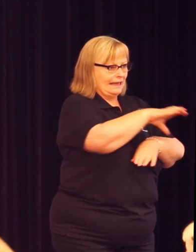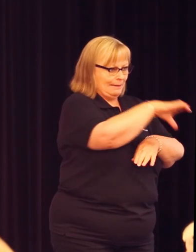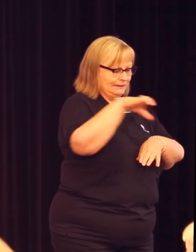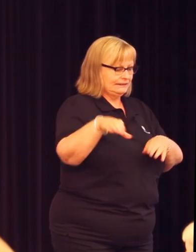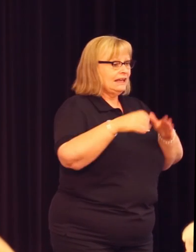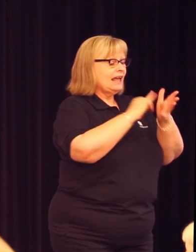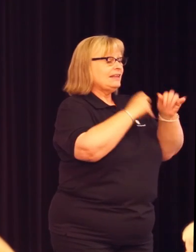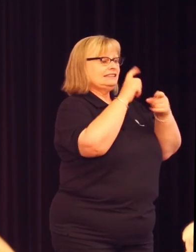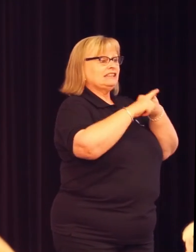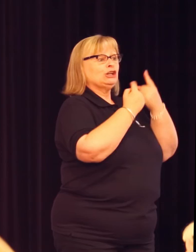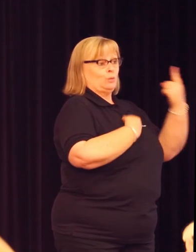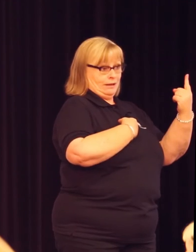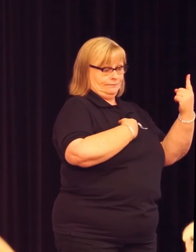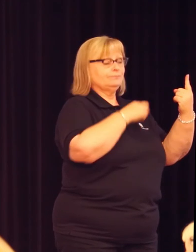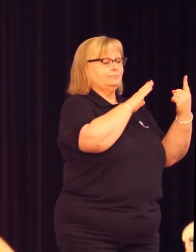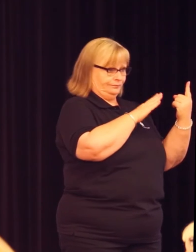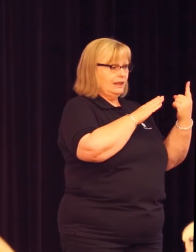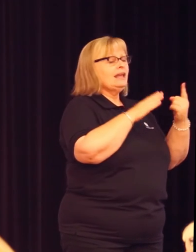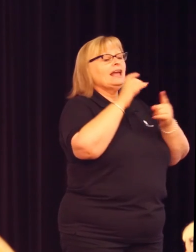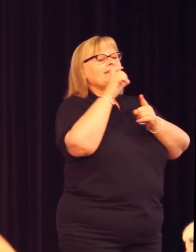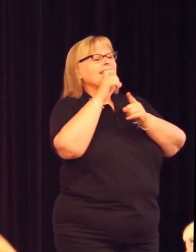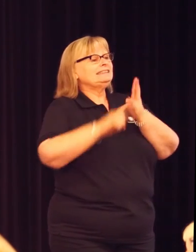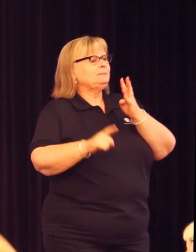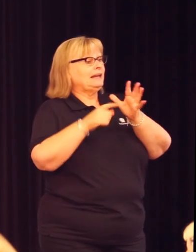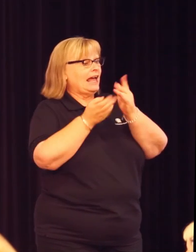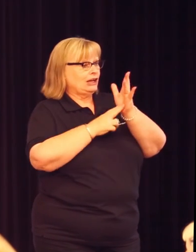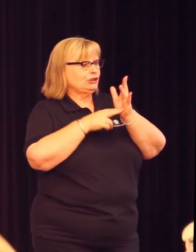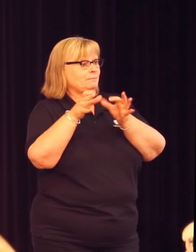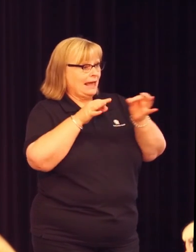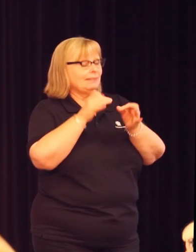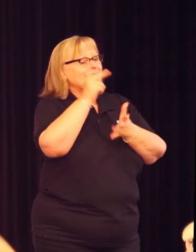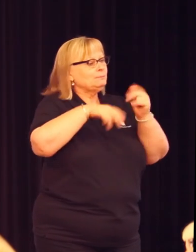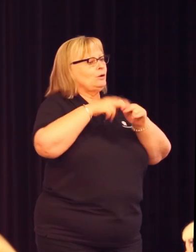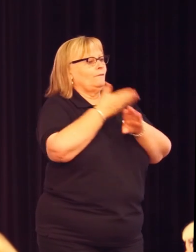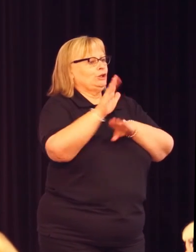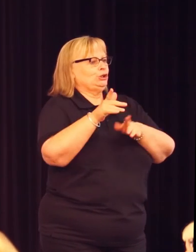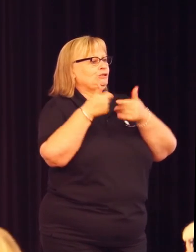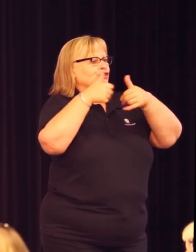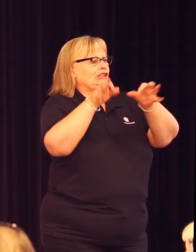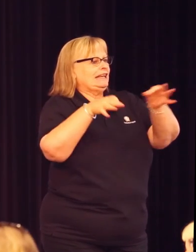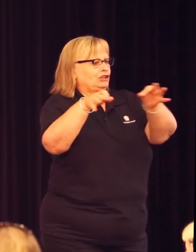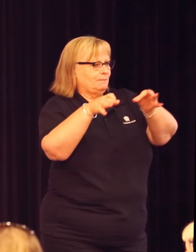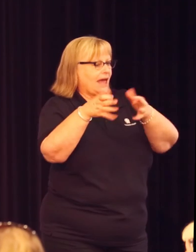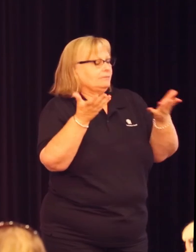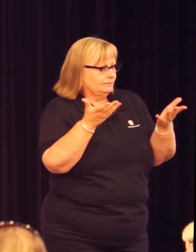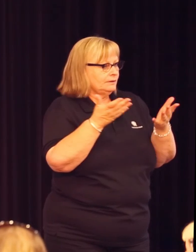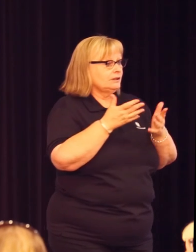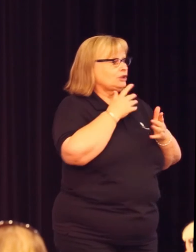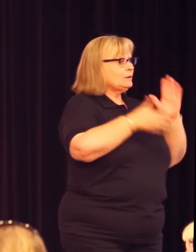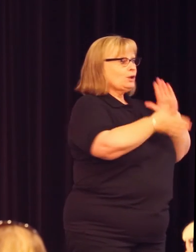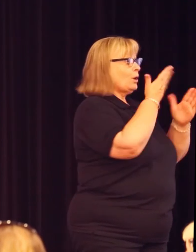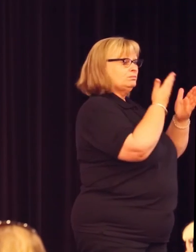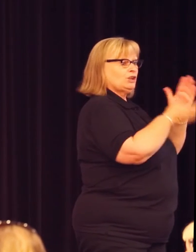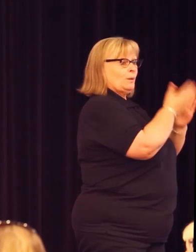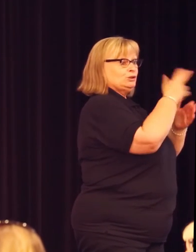one, and I will do that. And the disability action plan is part of the new strategic plan for the university. So the plan is going to the council on